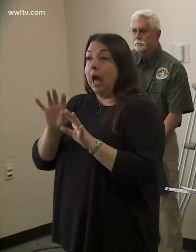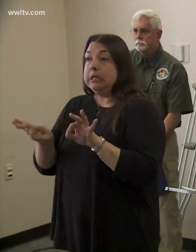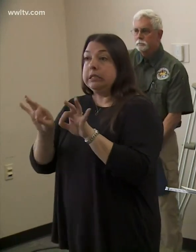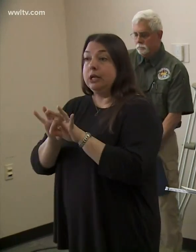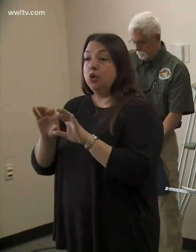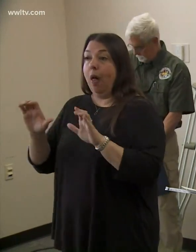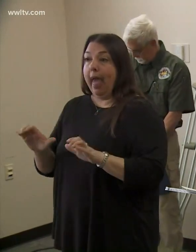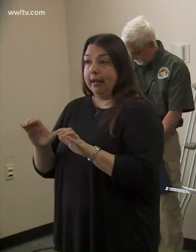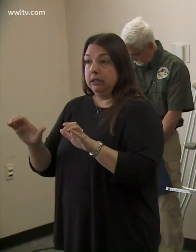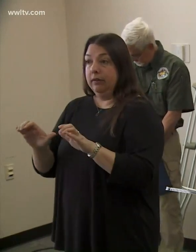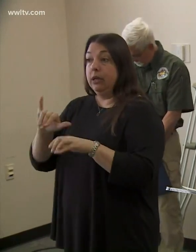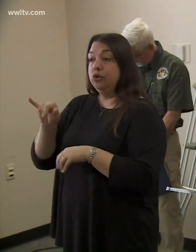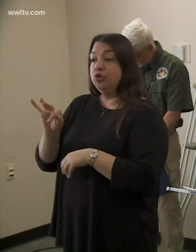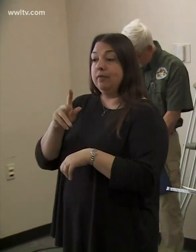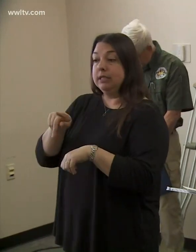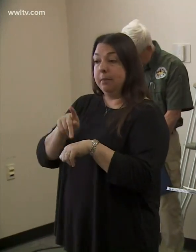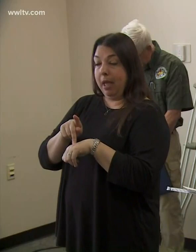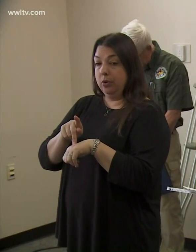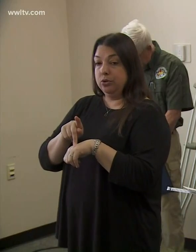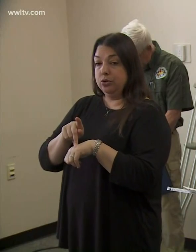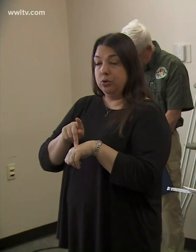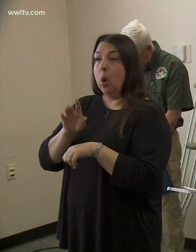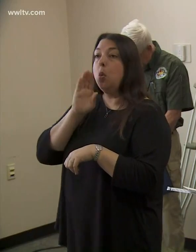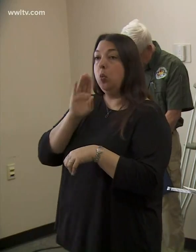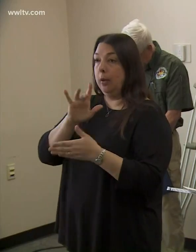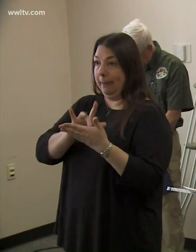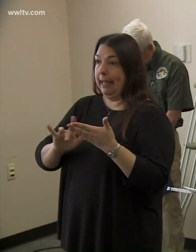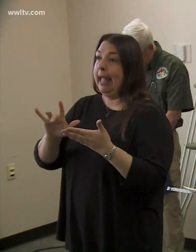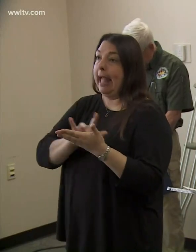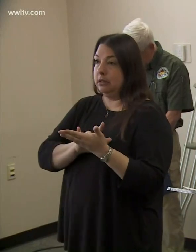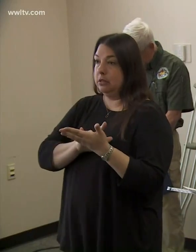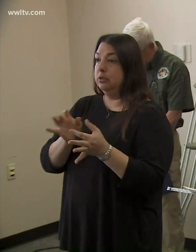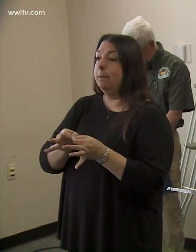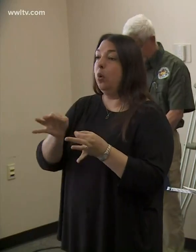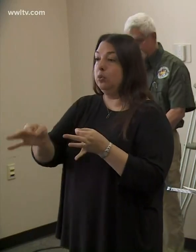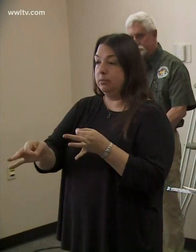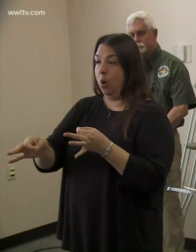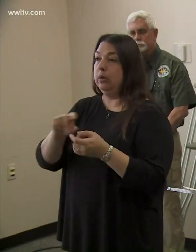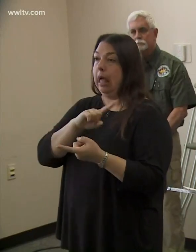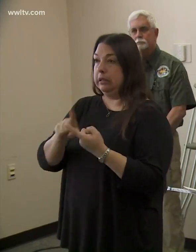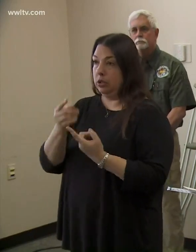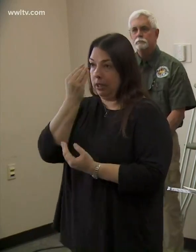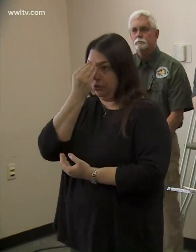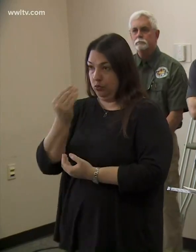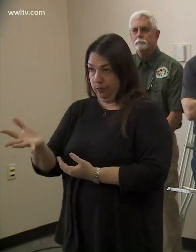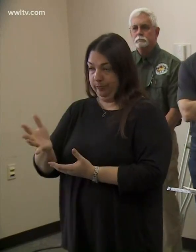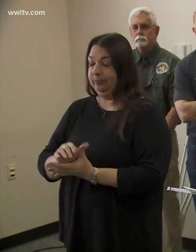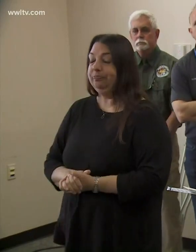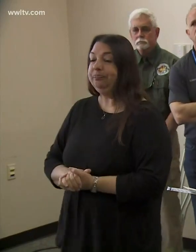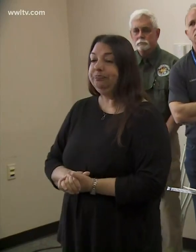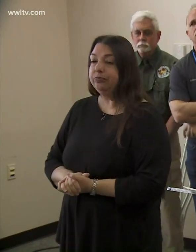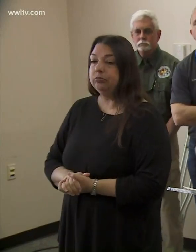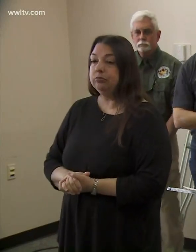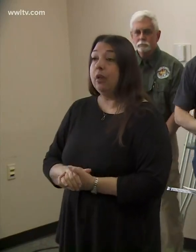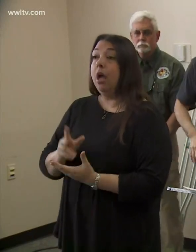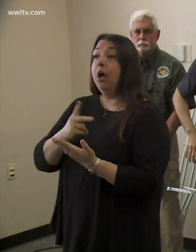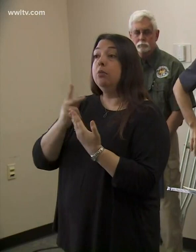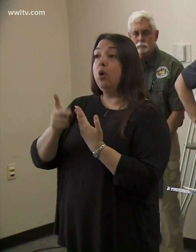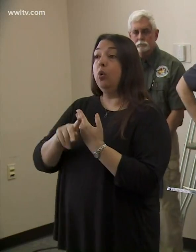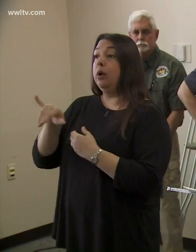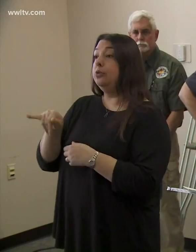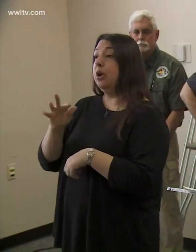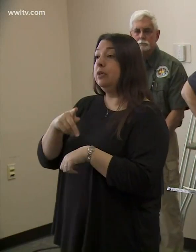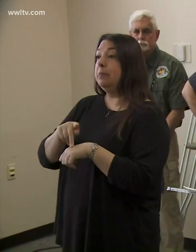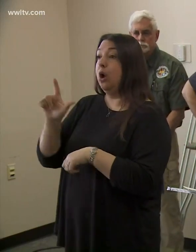-essential activities at Jefferson Parish facilities will be canceled and postponed until further notice. So programs at our